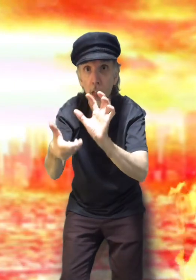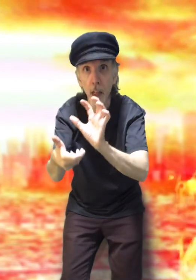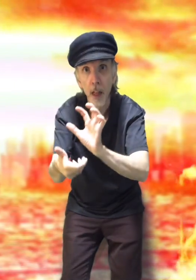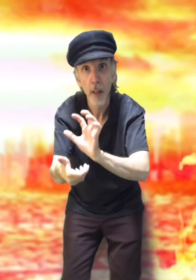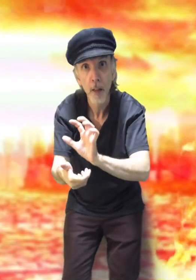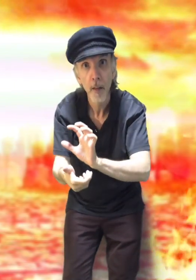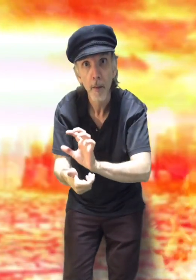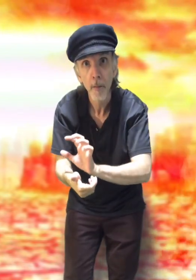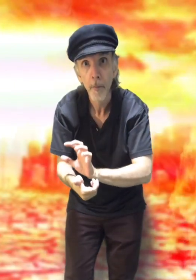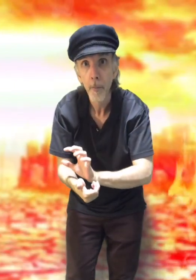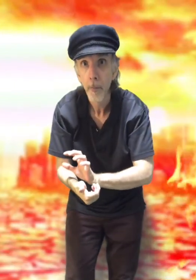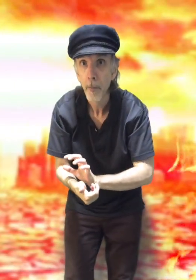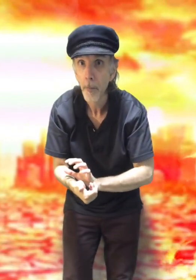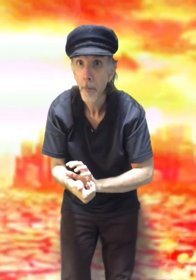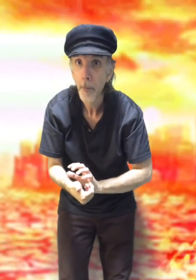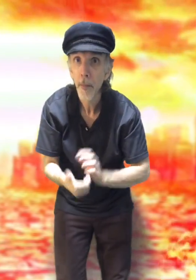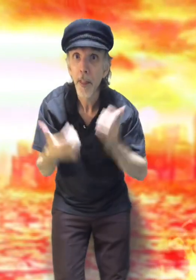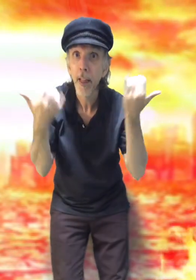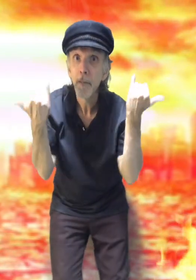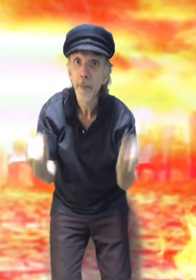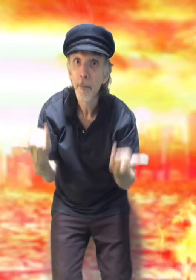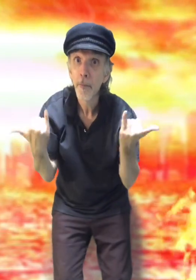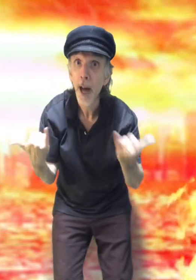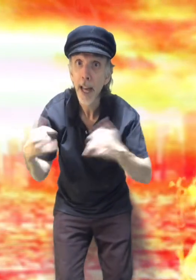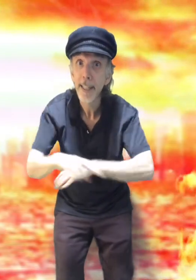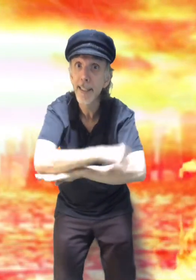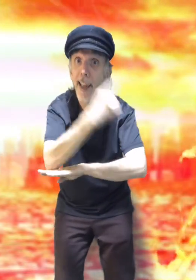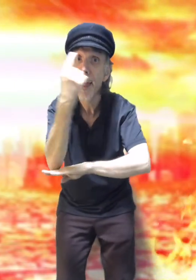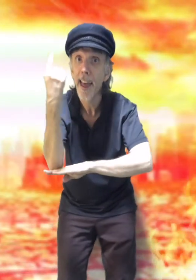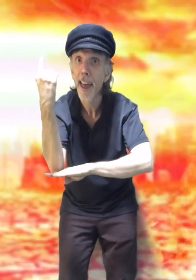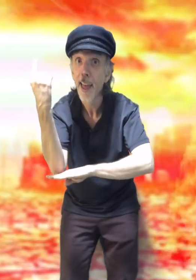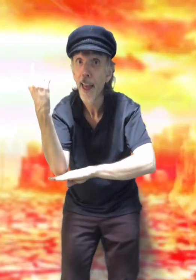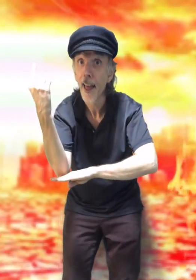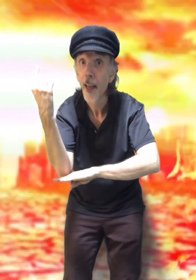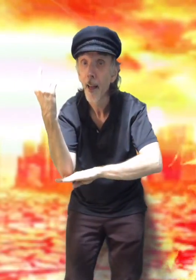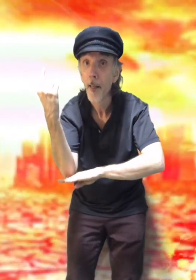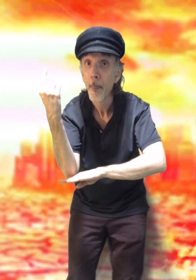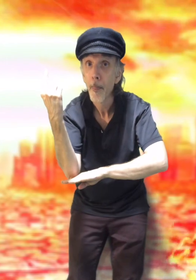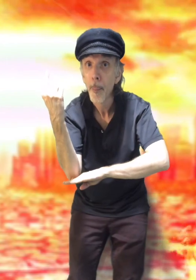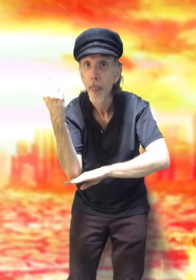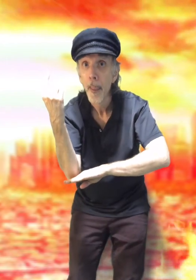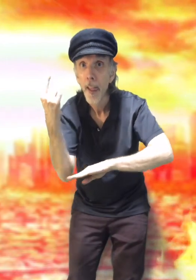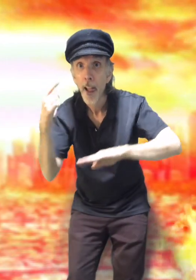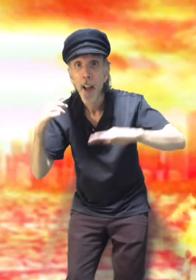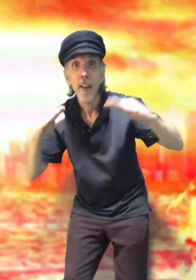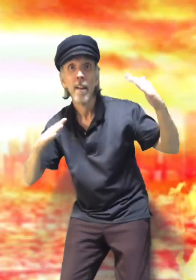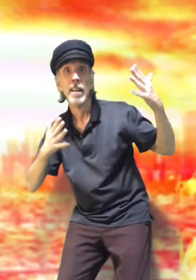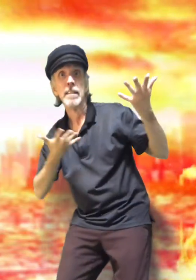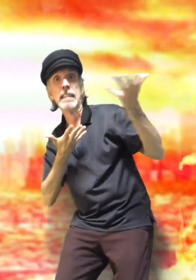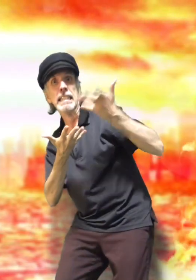This minor day, we are facing the daunting task